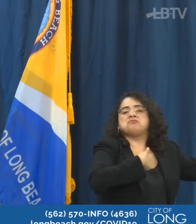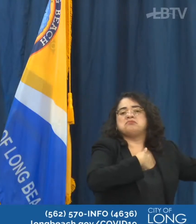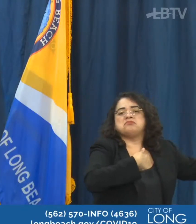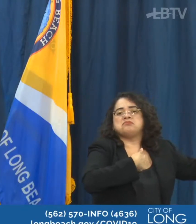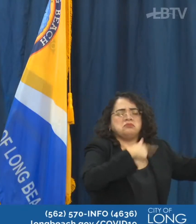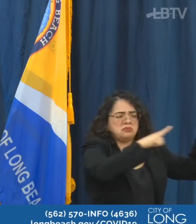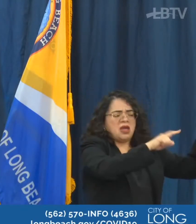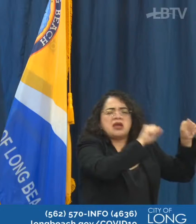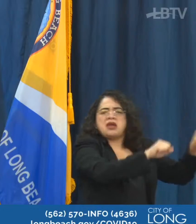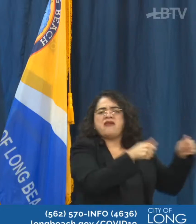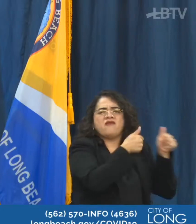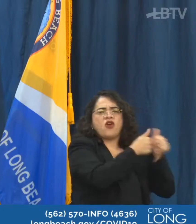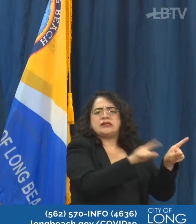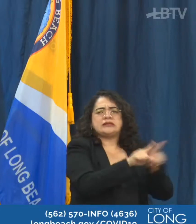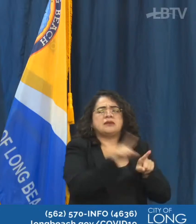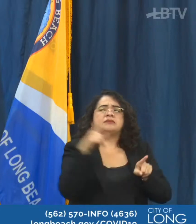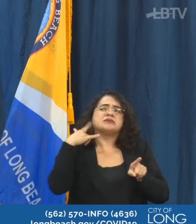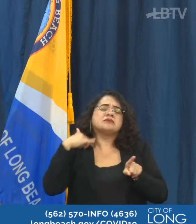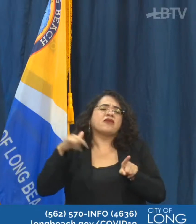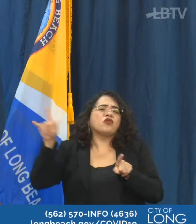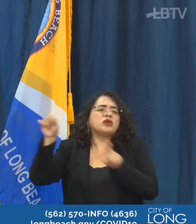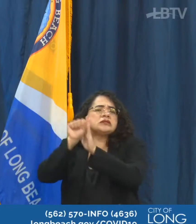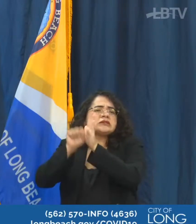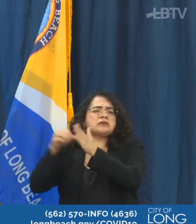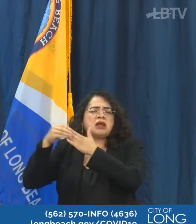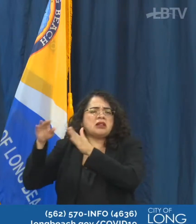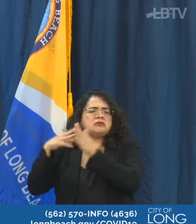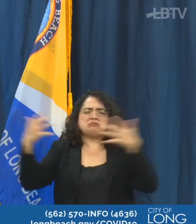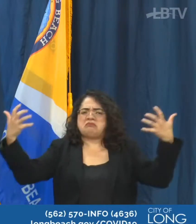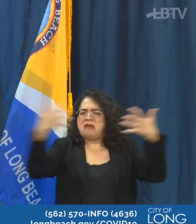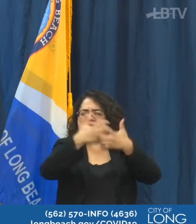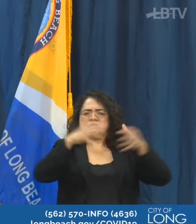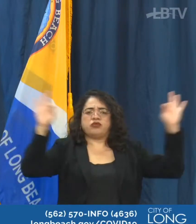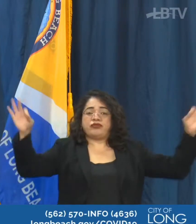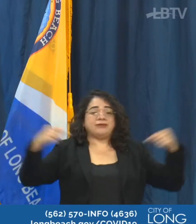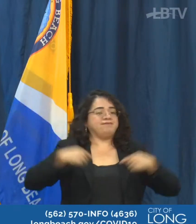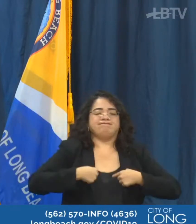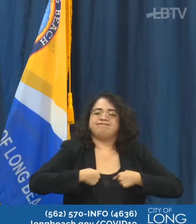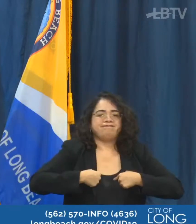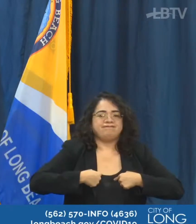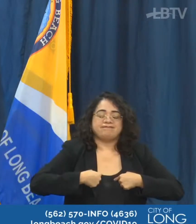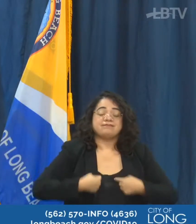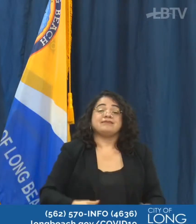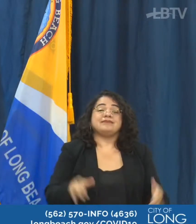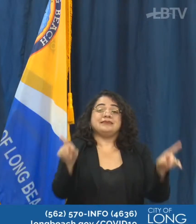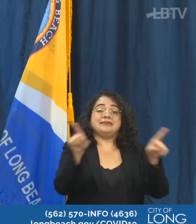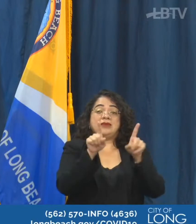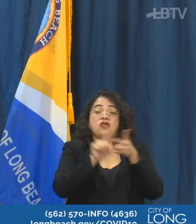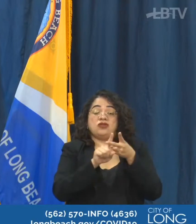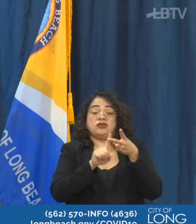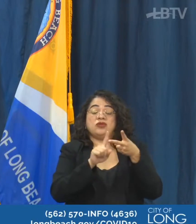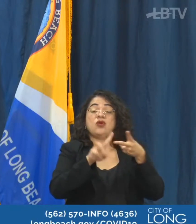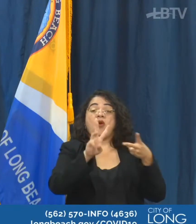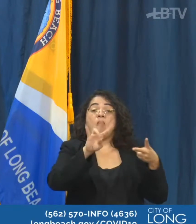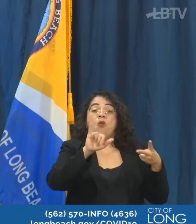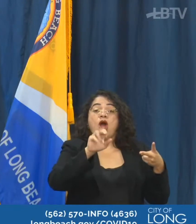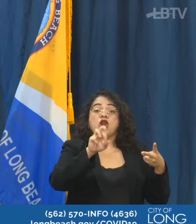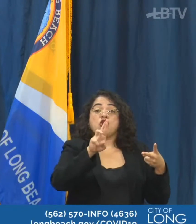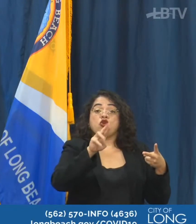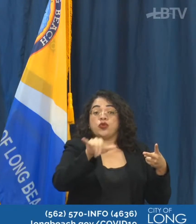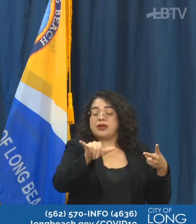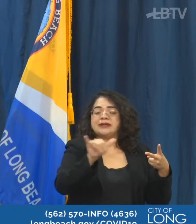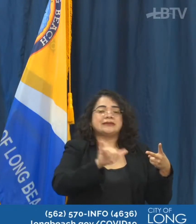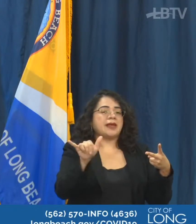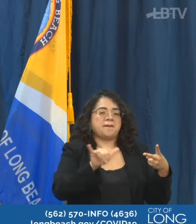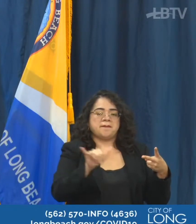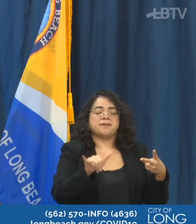Later tonight, we will be putting up guidance specifically for Long Beach. So please note if you are a bar owner or a worker or a bartender